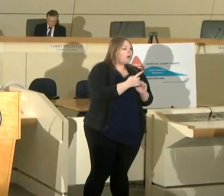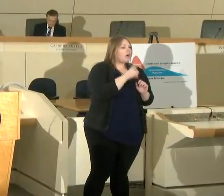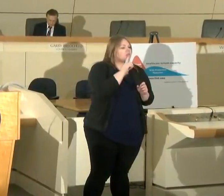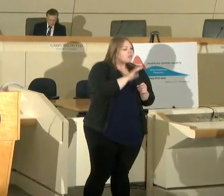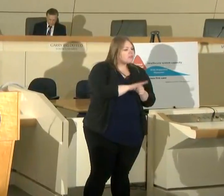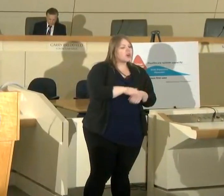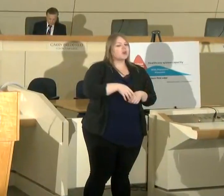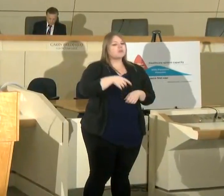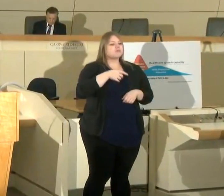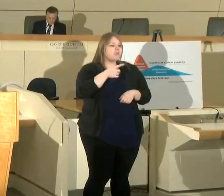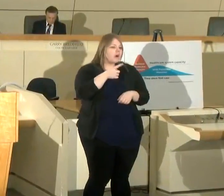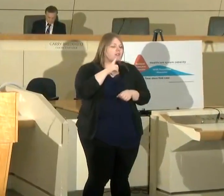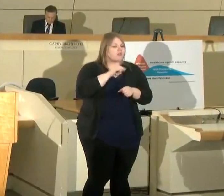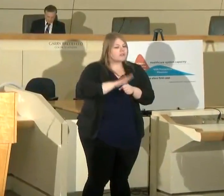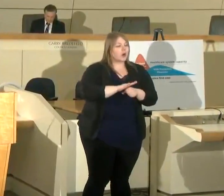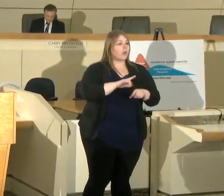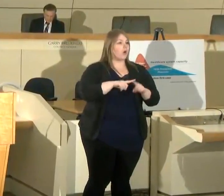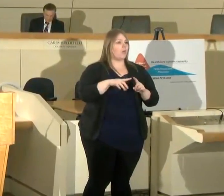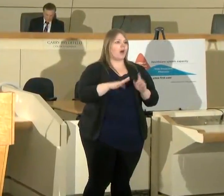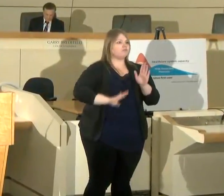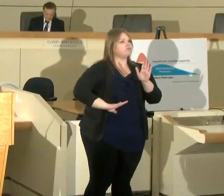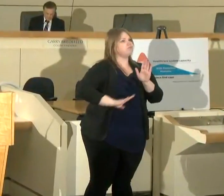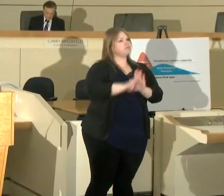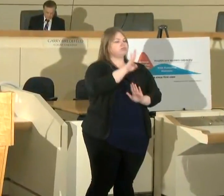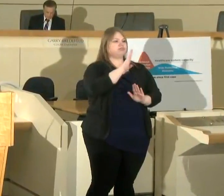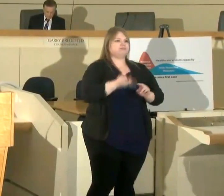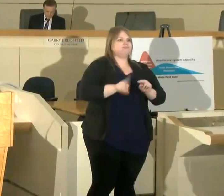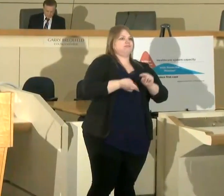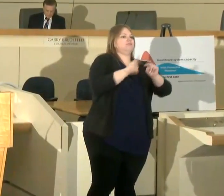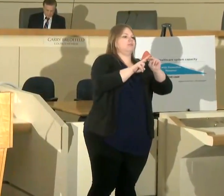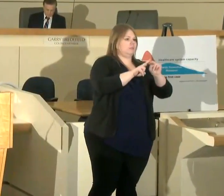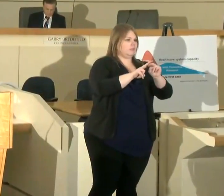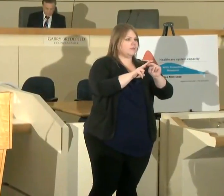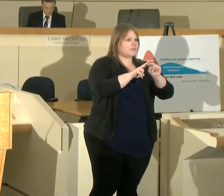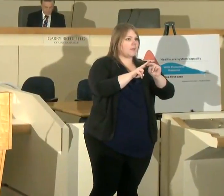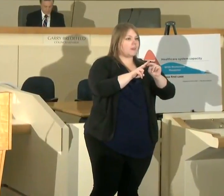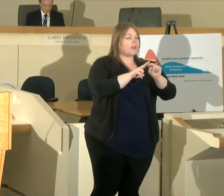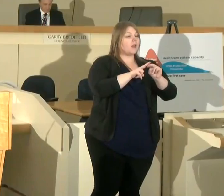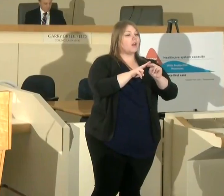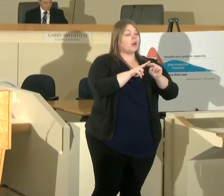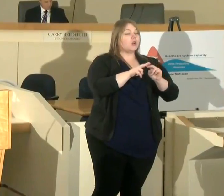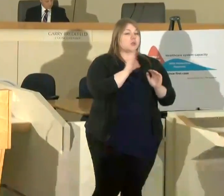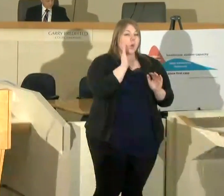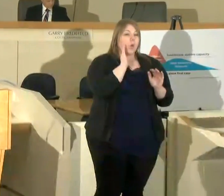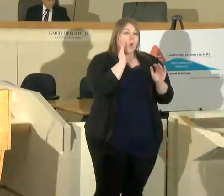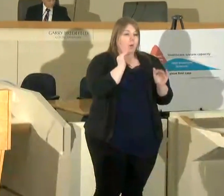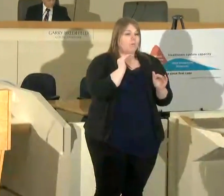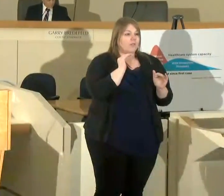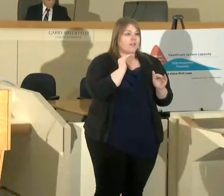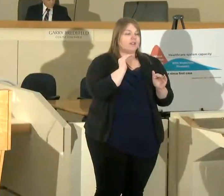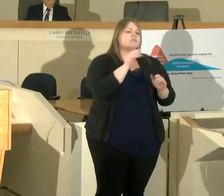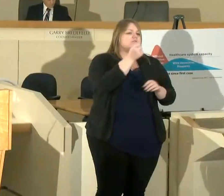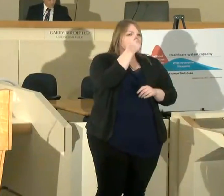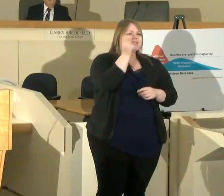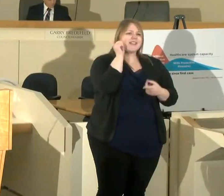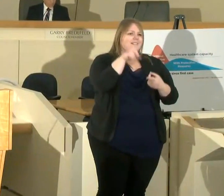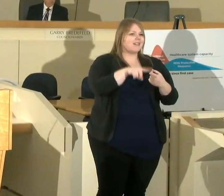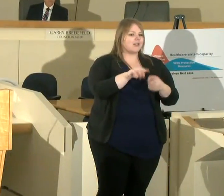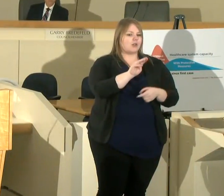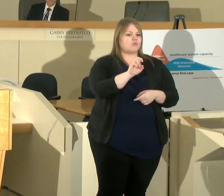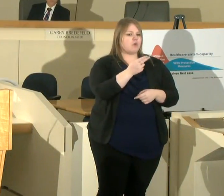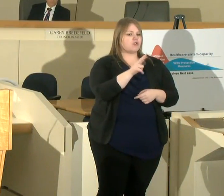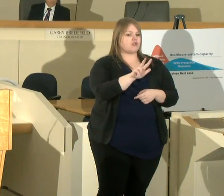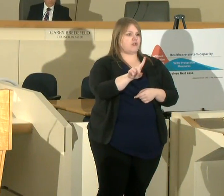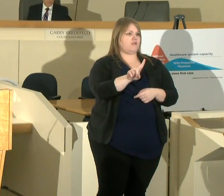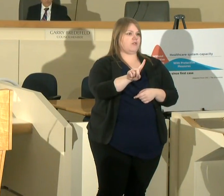there but rapidly escalates exponentially so we hope this is through March 31st which is two weeks we will